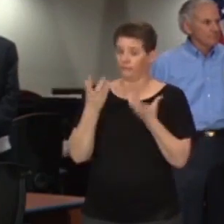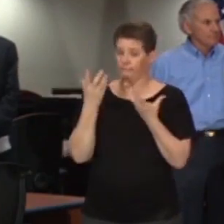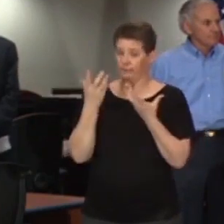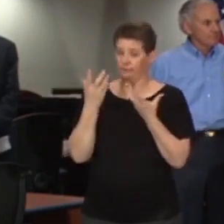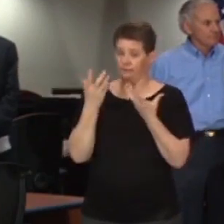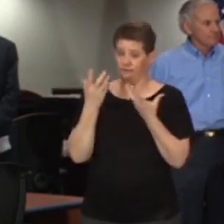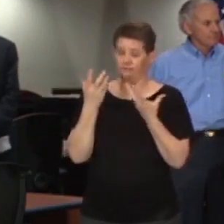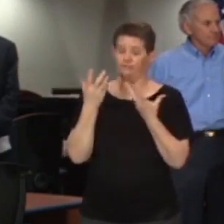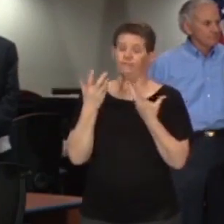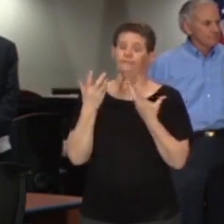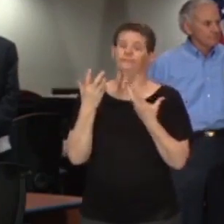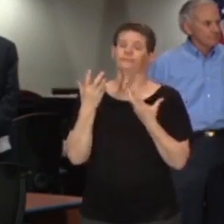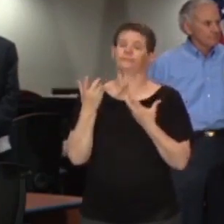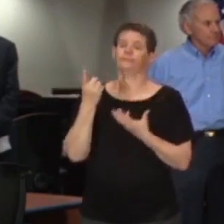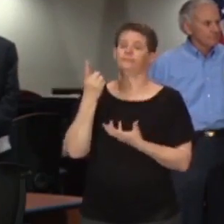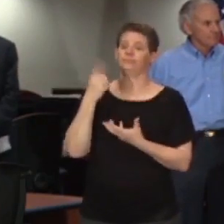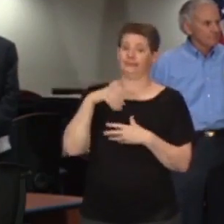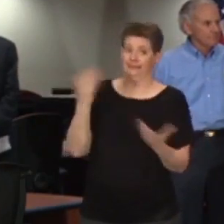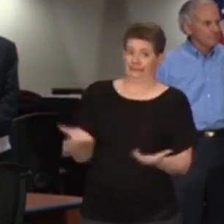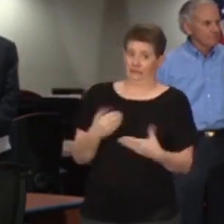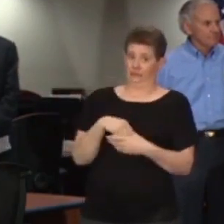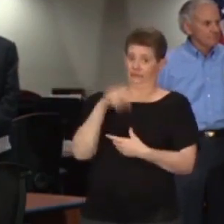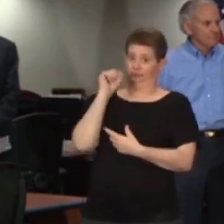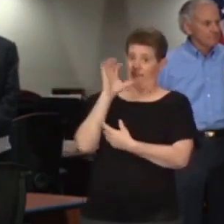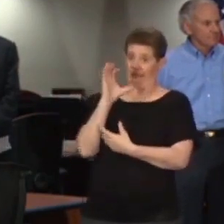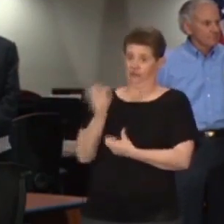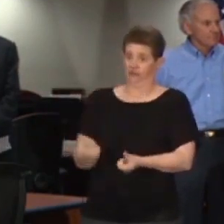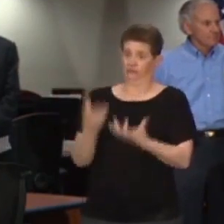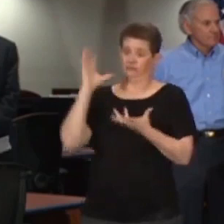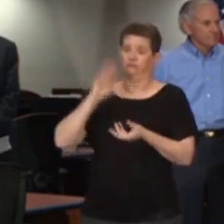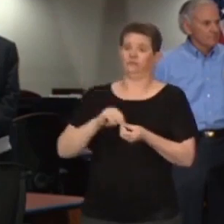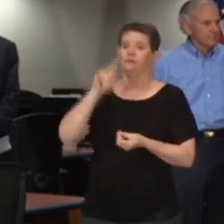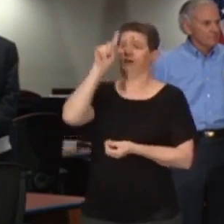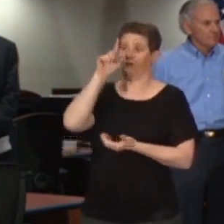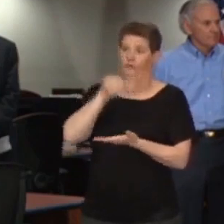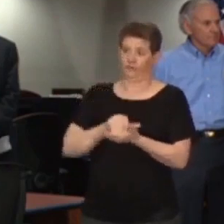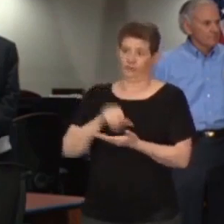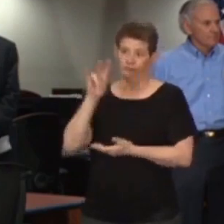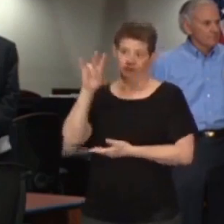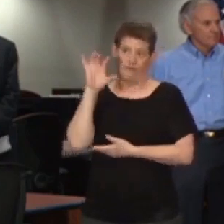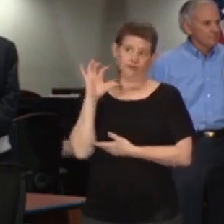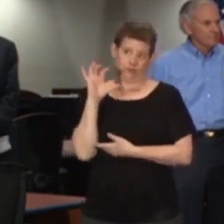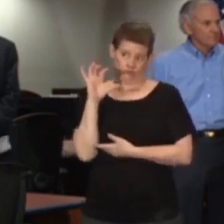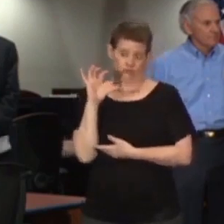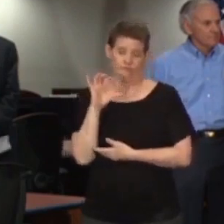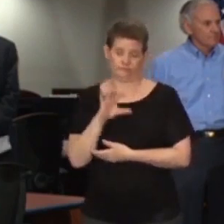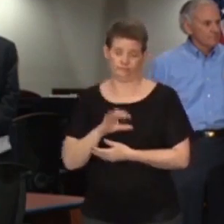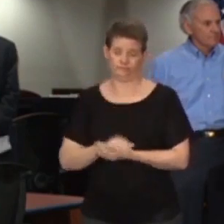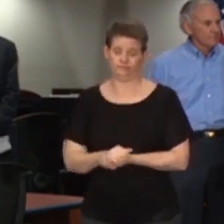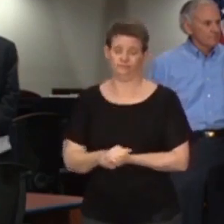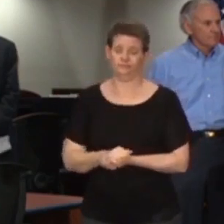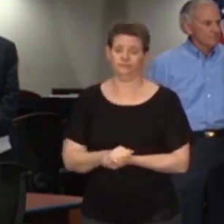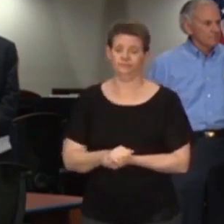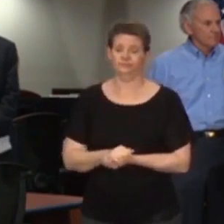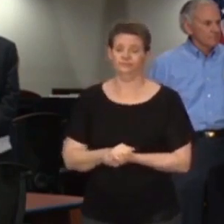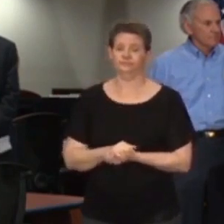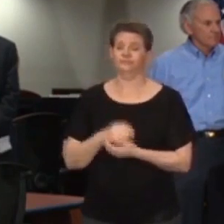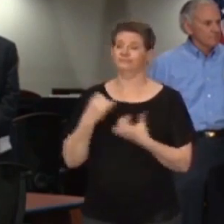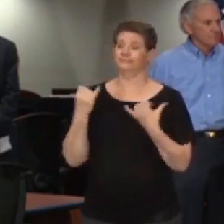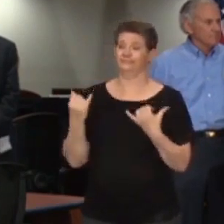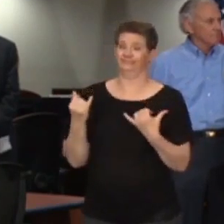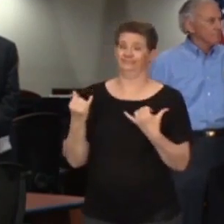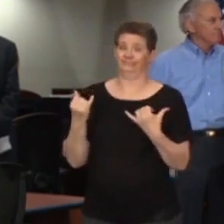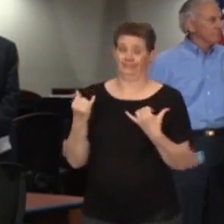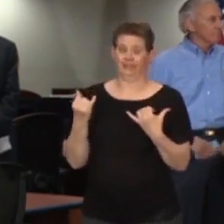to have COVID-19 in South Carolina to 1,700 cases. We are at the point